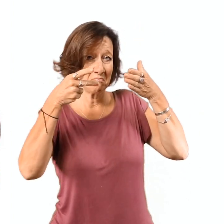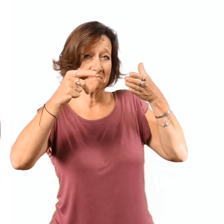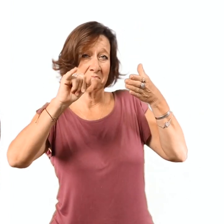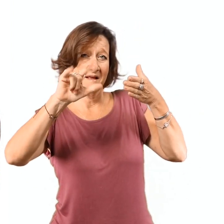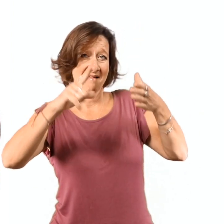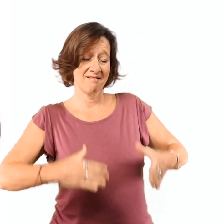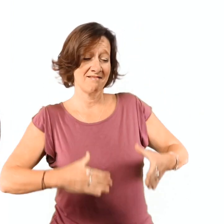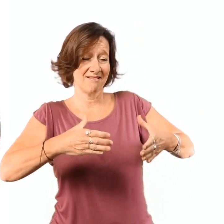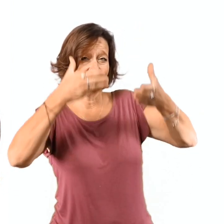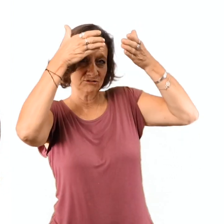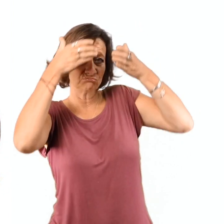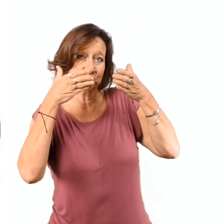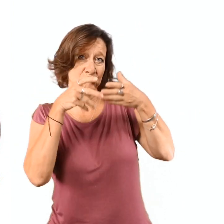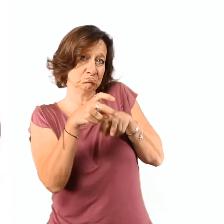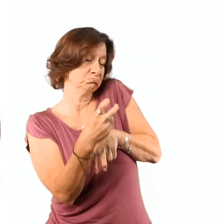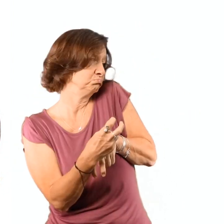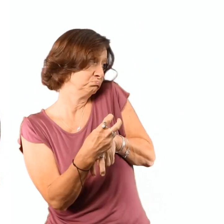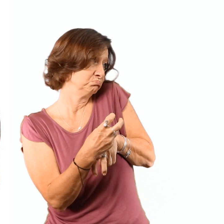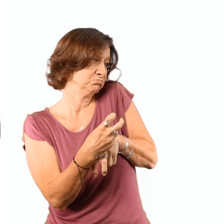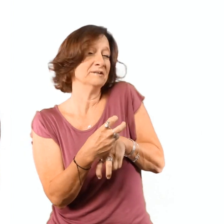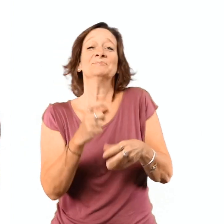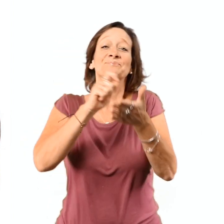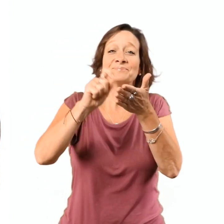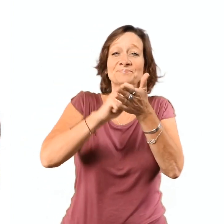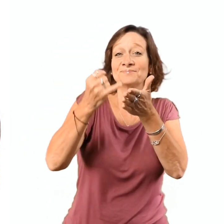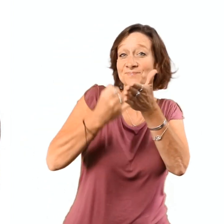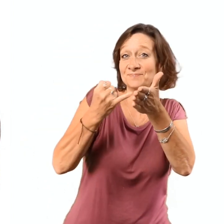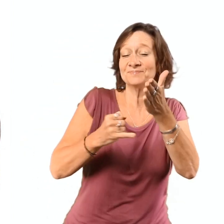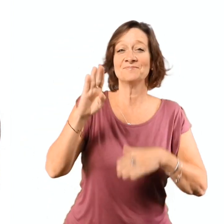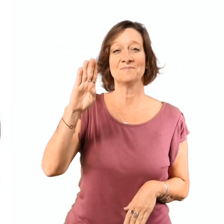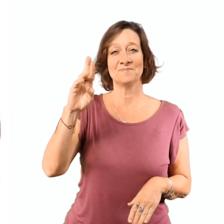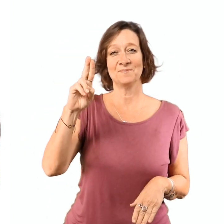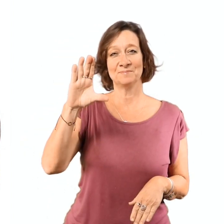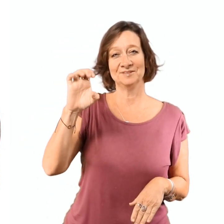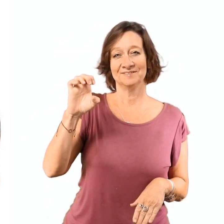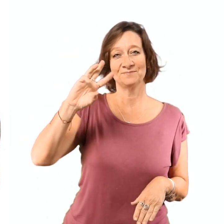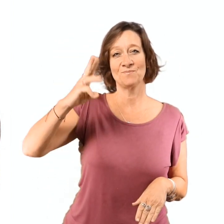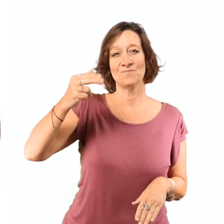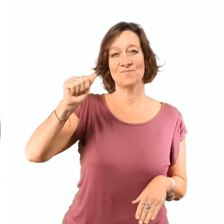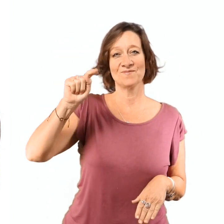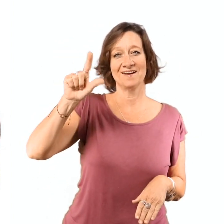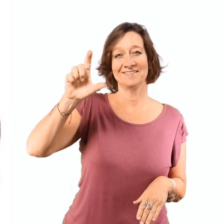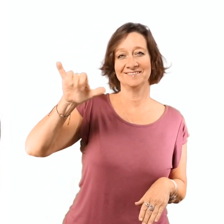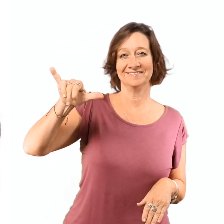sits, slumped over with a pail on her head. Written and illustrated by Bruce